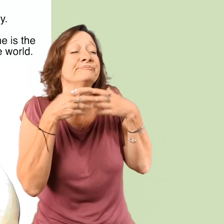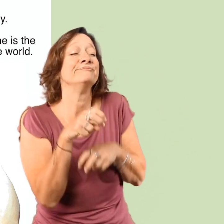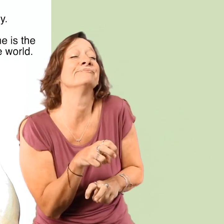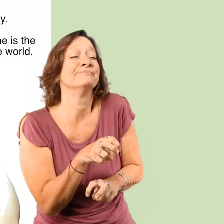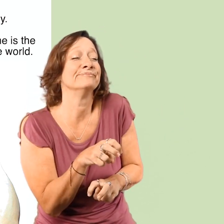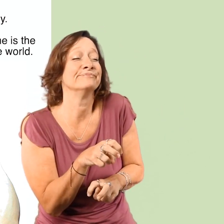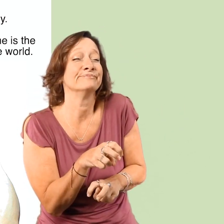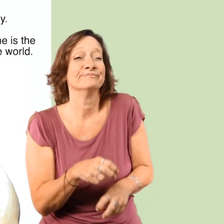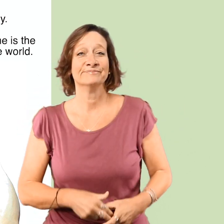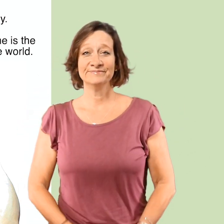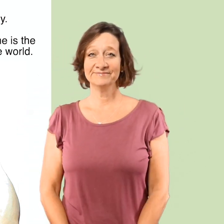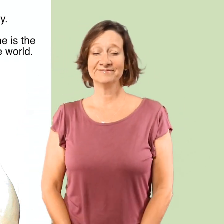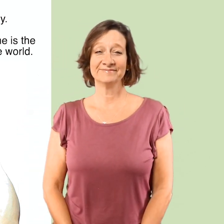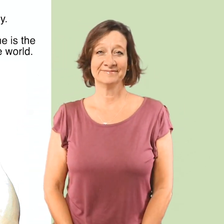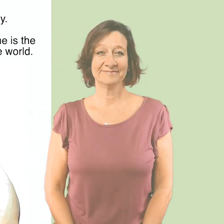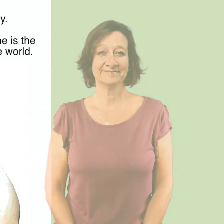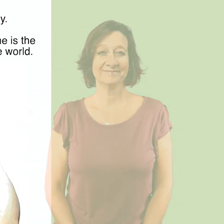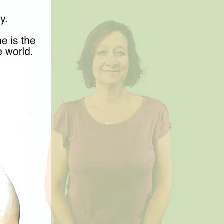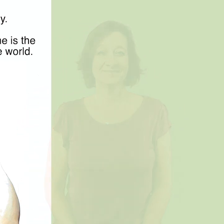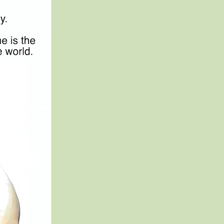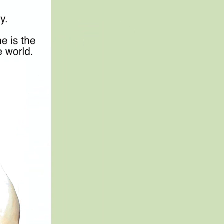There she sits with a pail on her head. Aww.